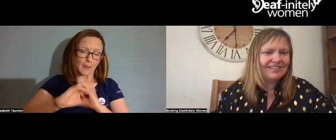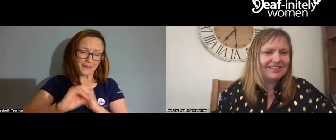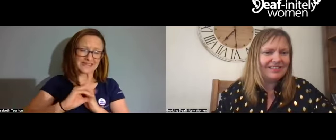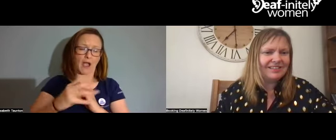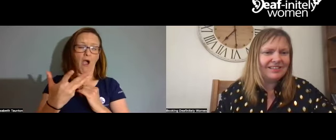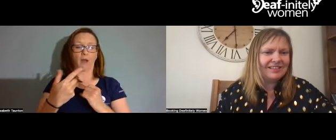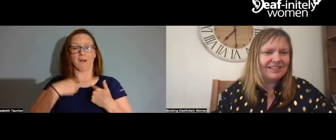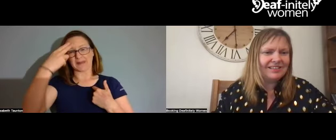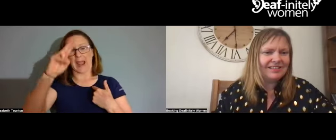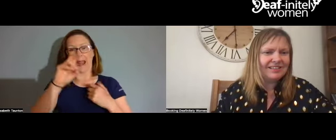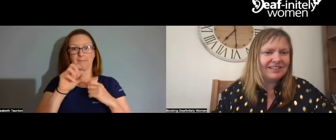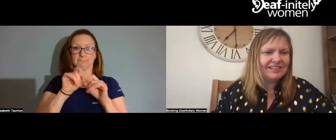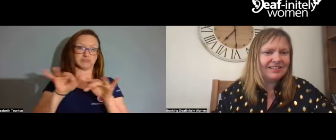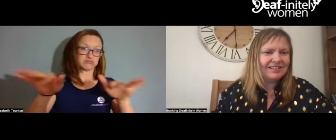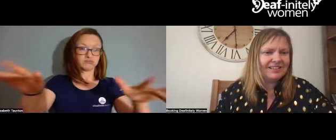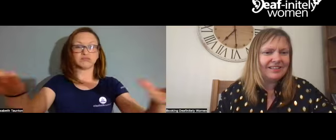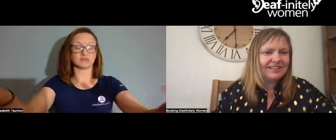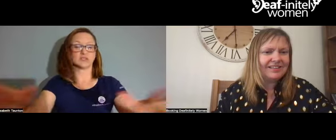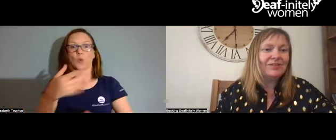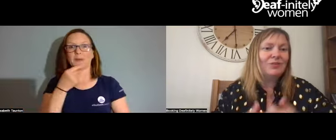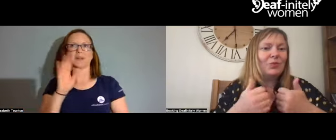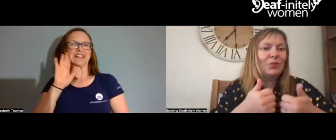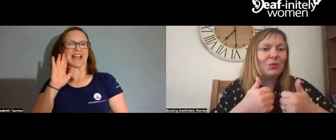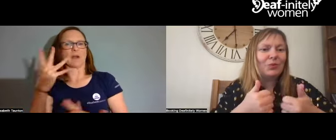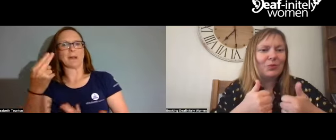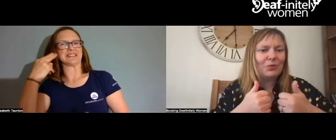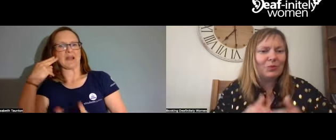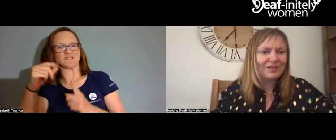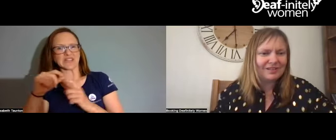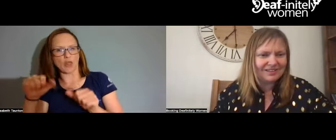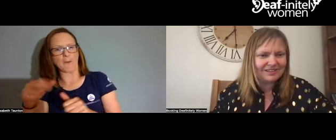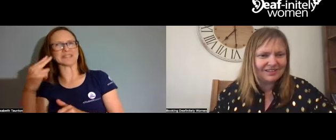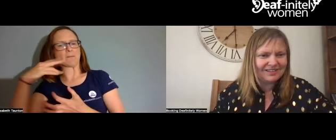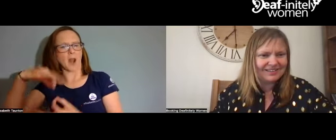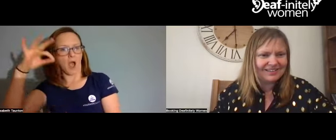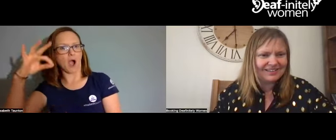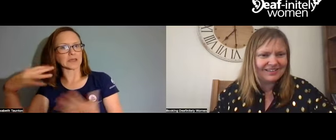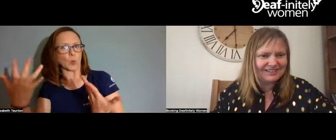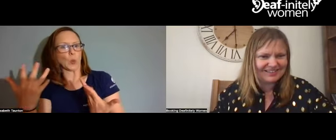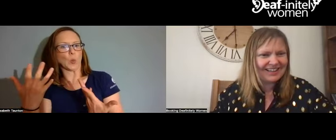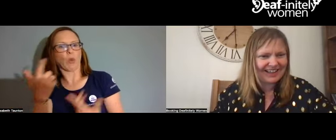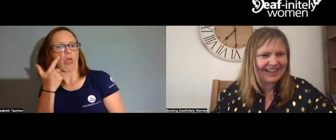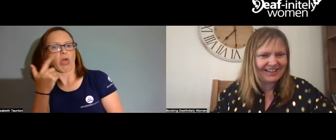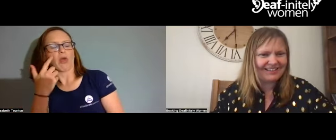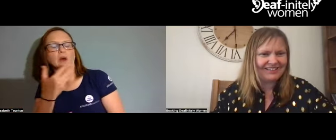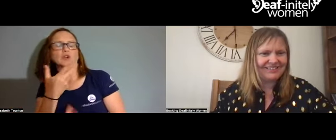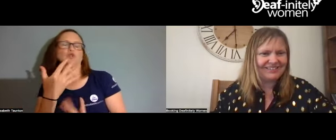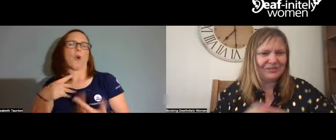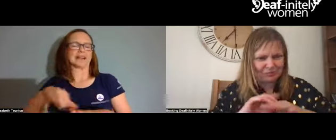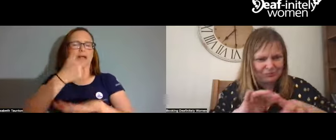Through Instagram, social media. So my name was spread out there. So people heard about me Deaf Physio and Pilates.